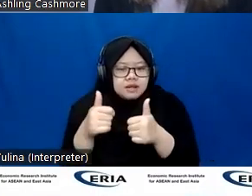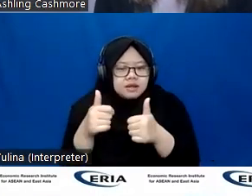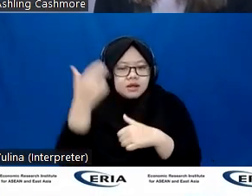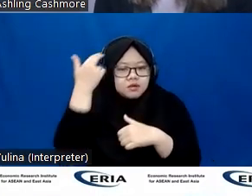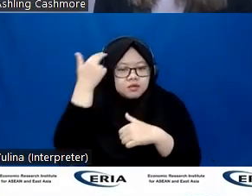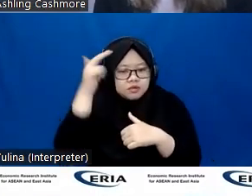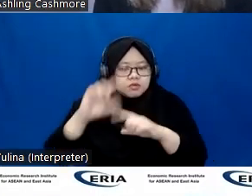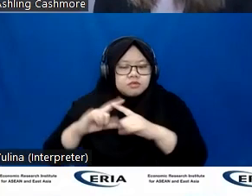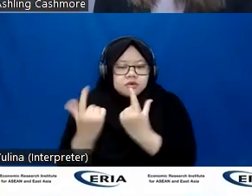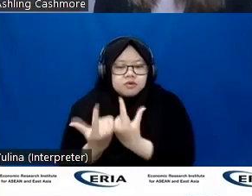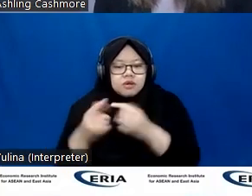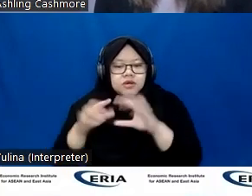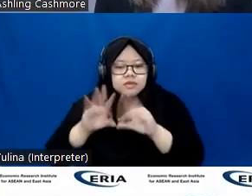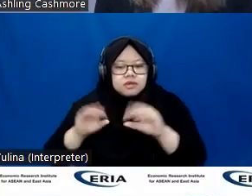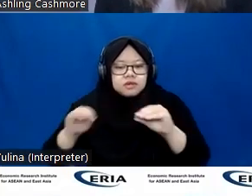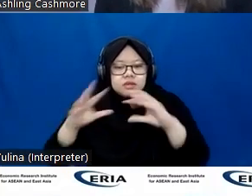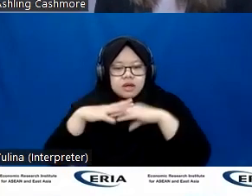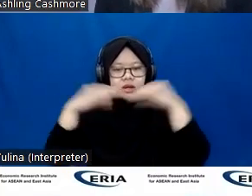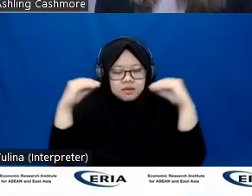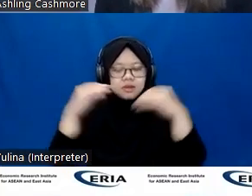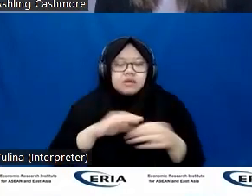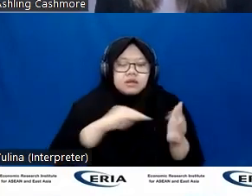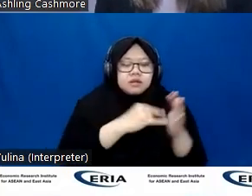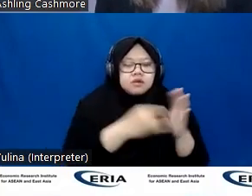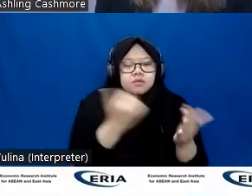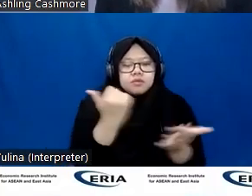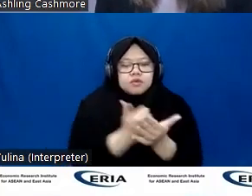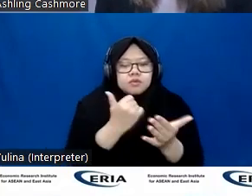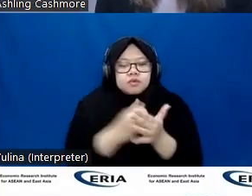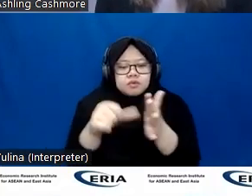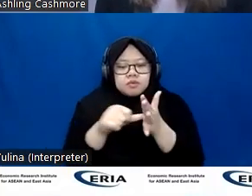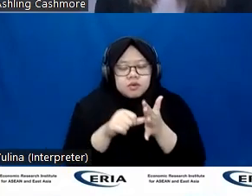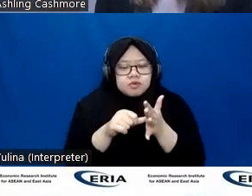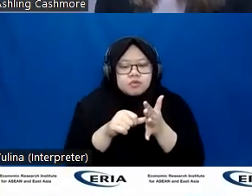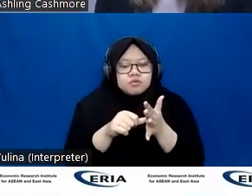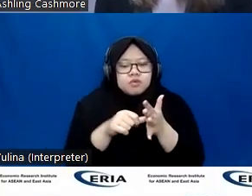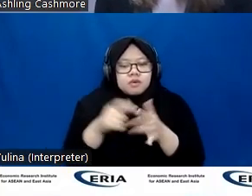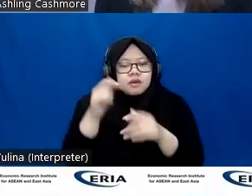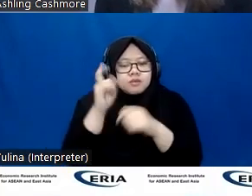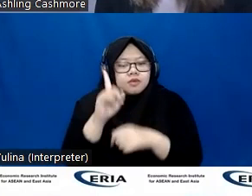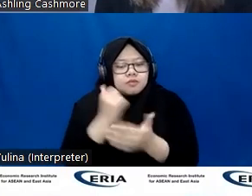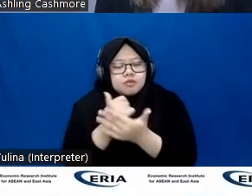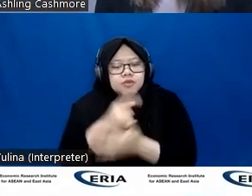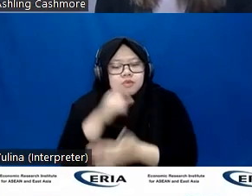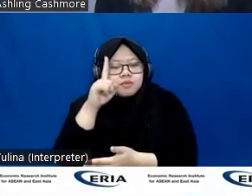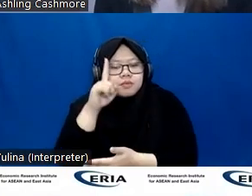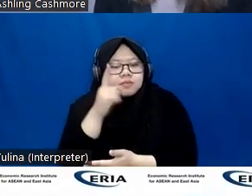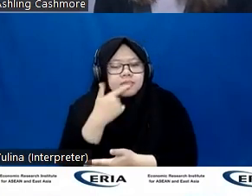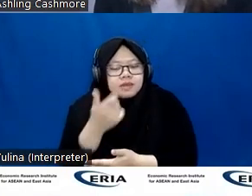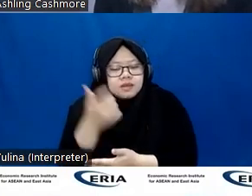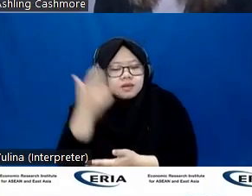and technology really has a key role to play in transforming workplaces and leveling the playing field for all.